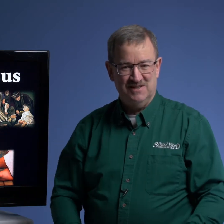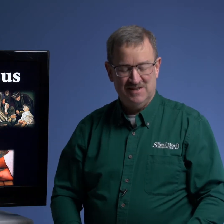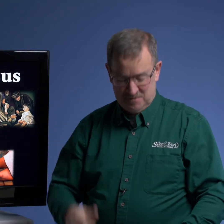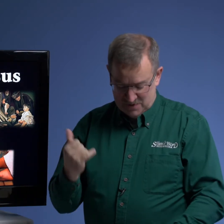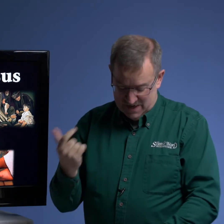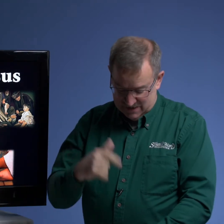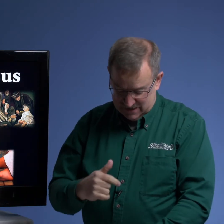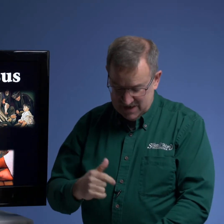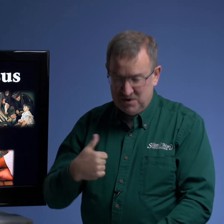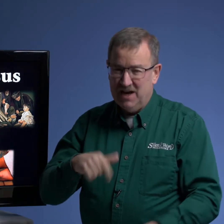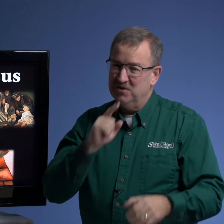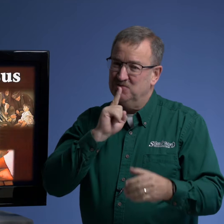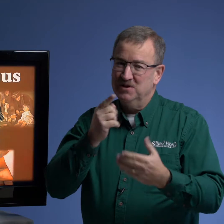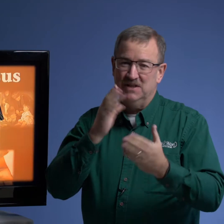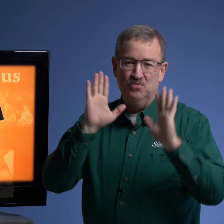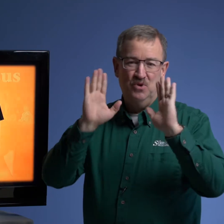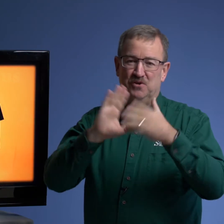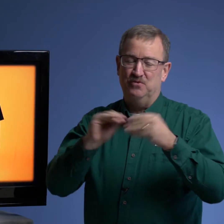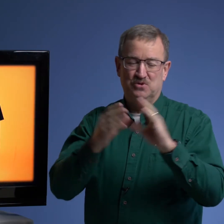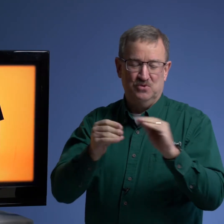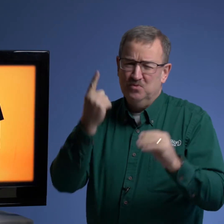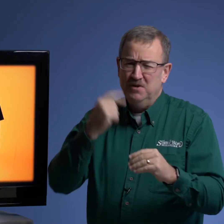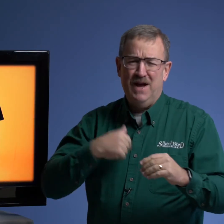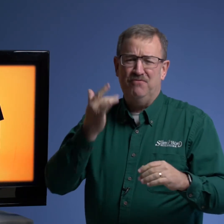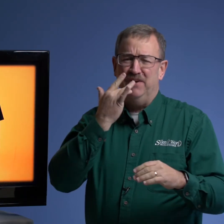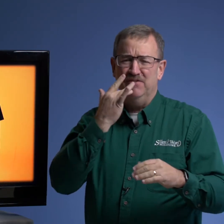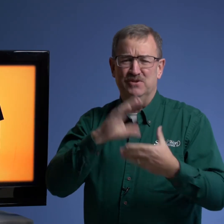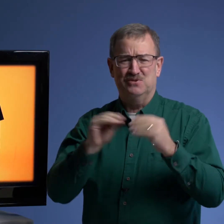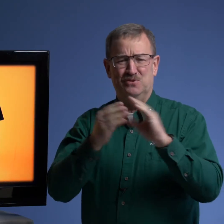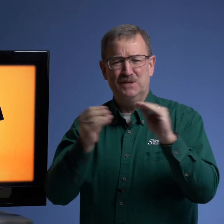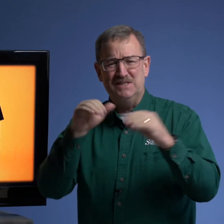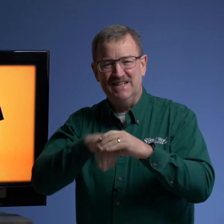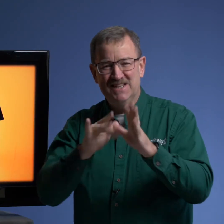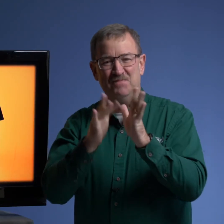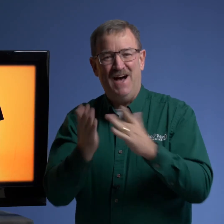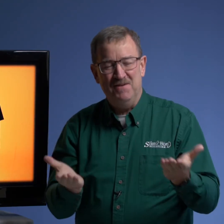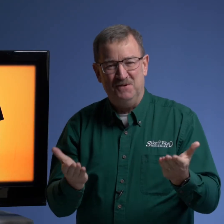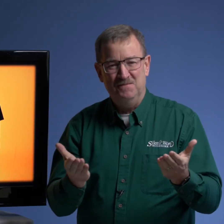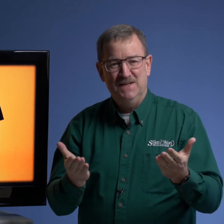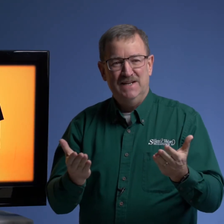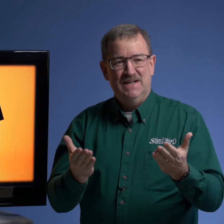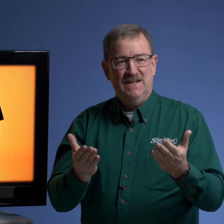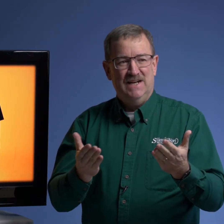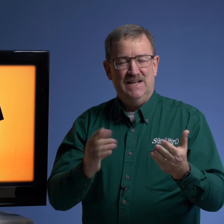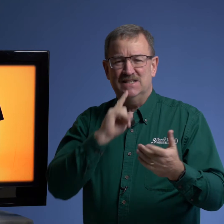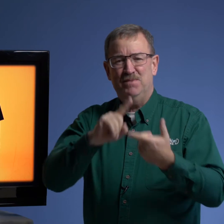and today we have a really wonderful story one of my favorite stories in the bible it's about